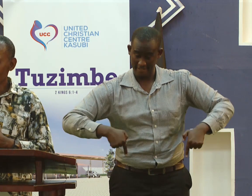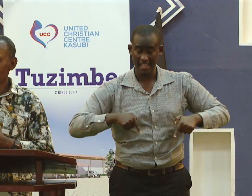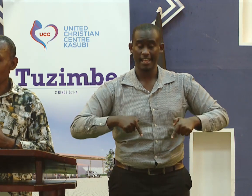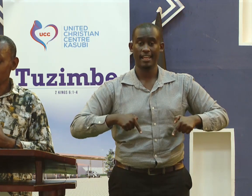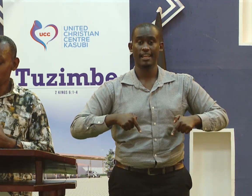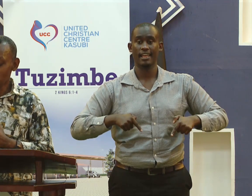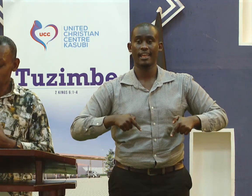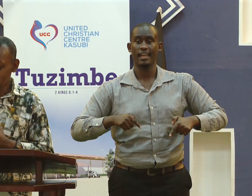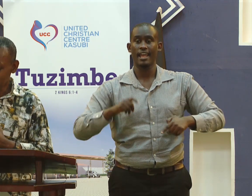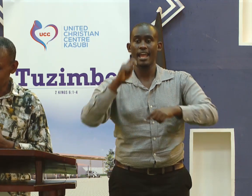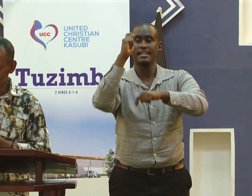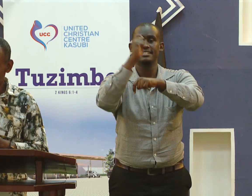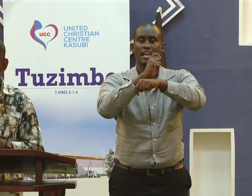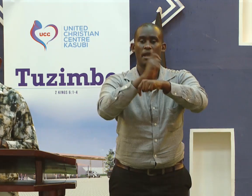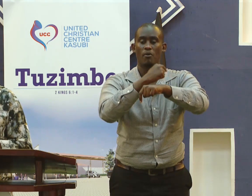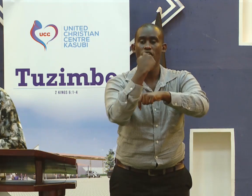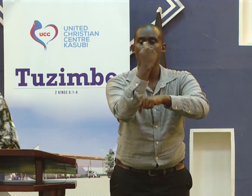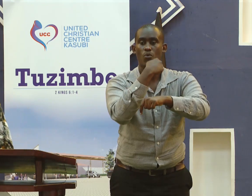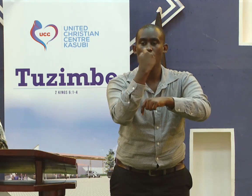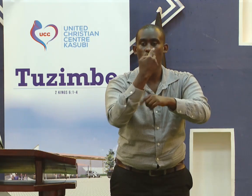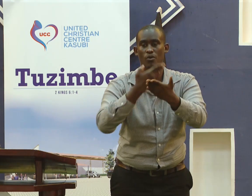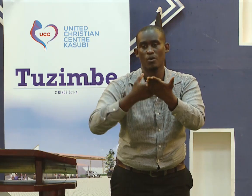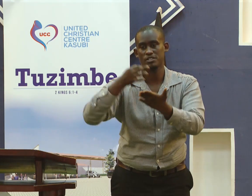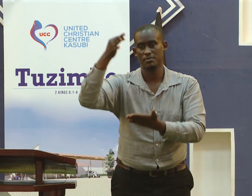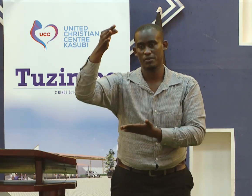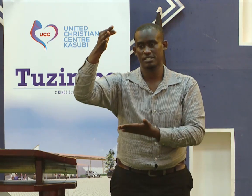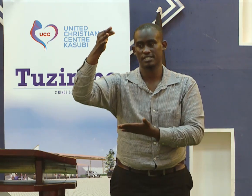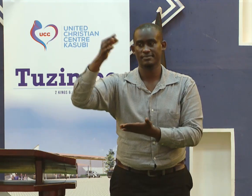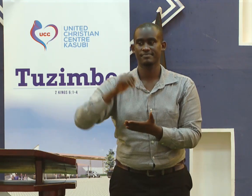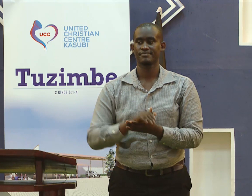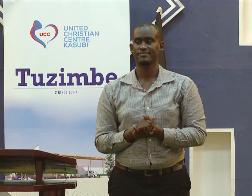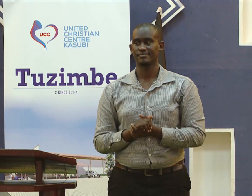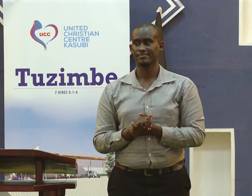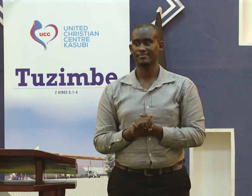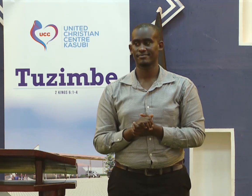are the temple of the Holy Spirit.